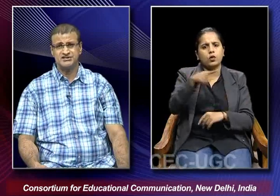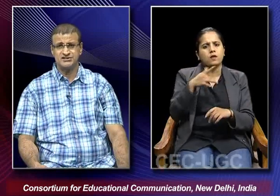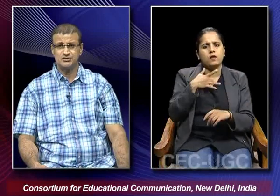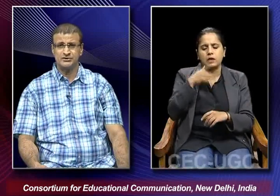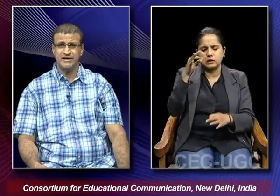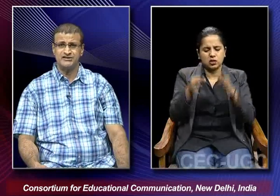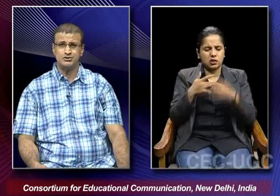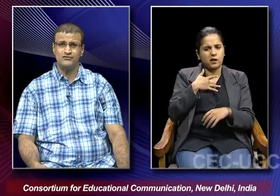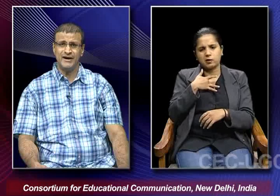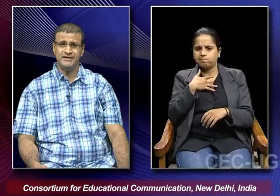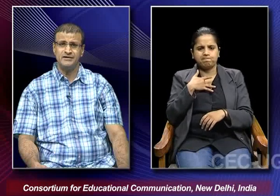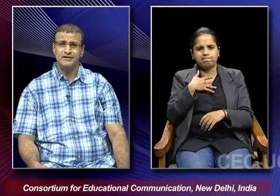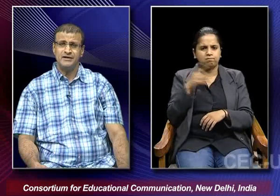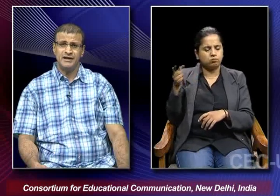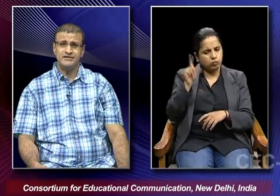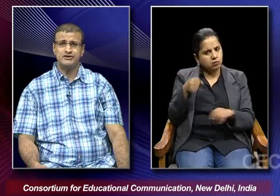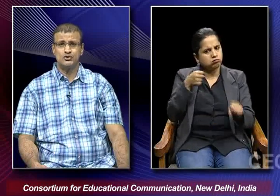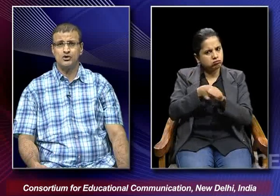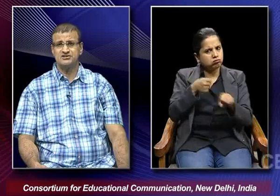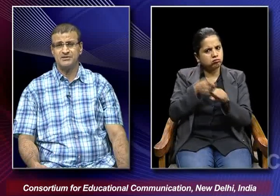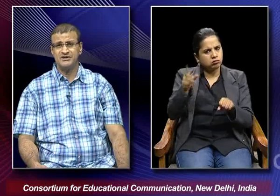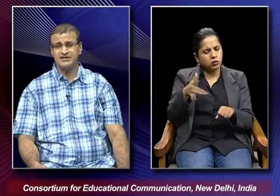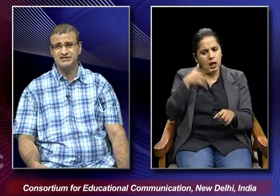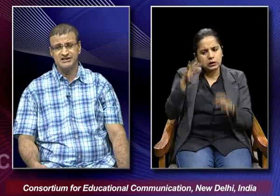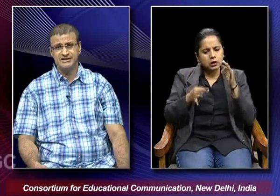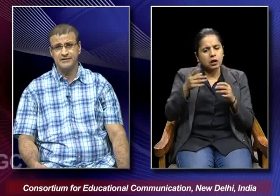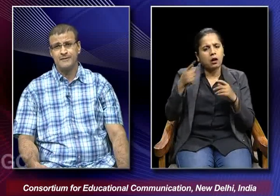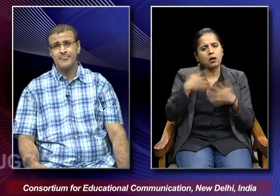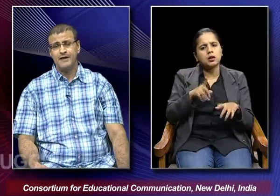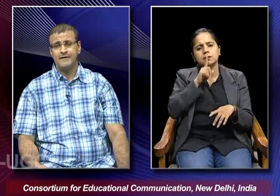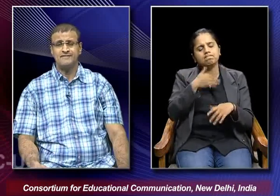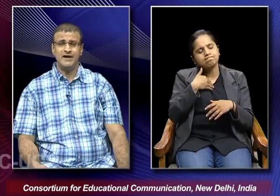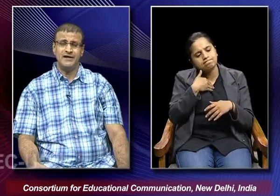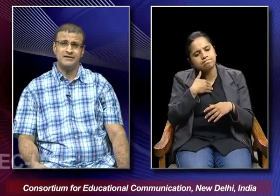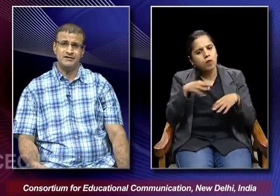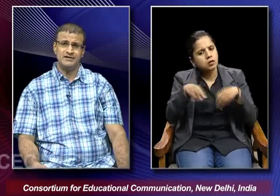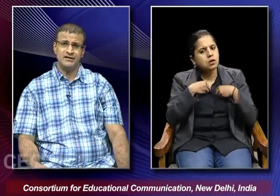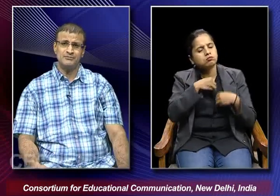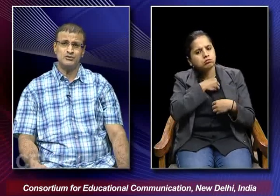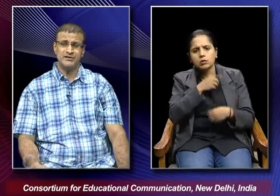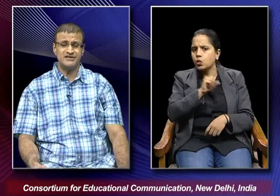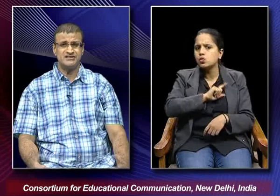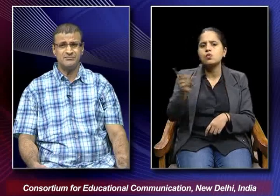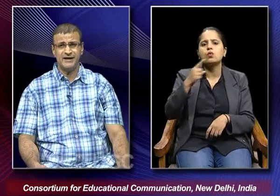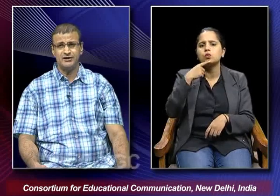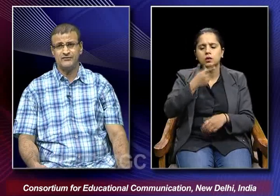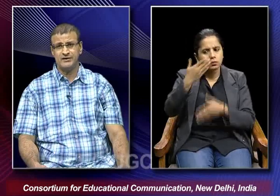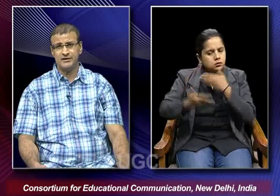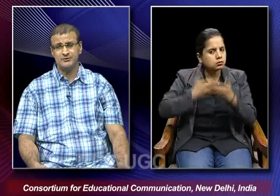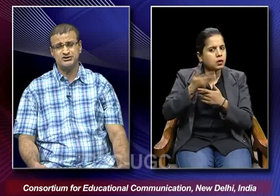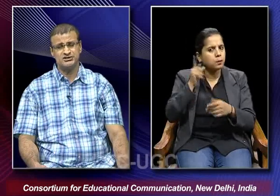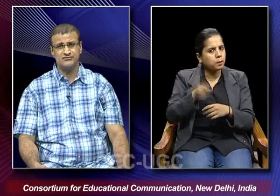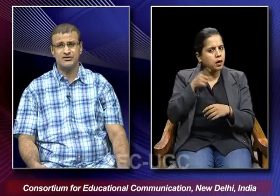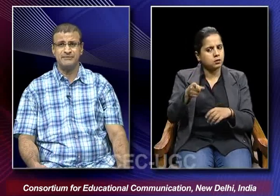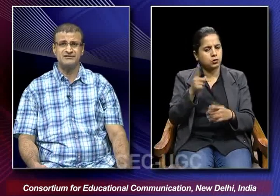injustice, so that they should fight and they should not submit easily. And they are able to create some kind of a